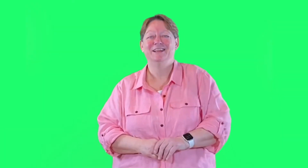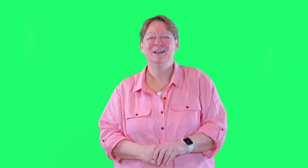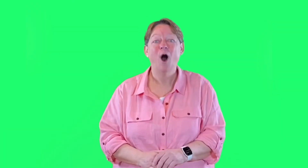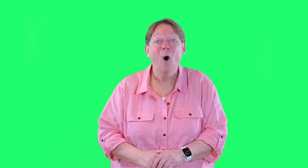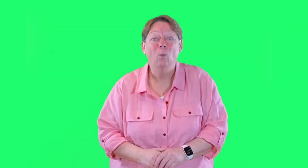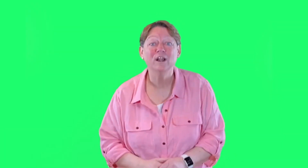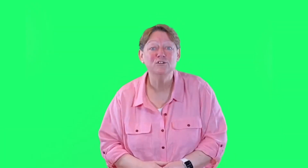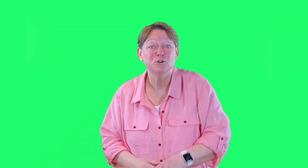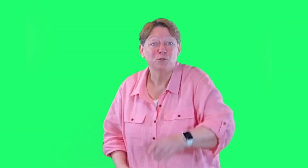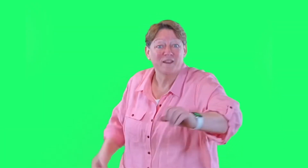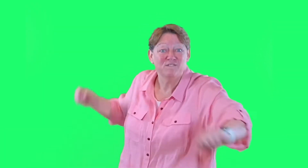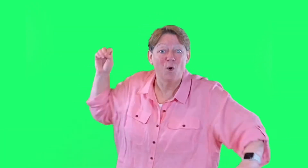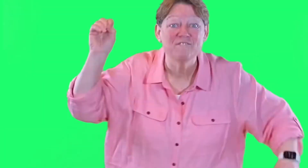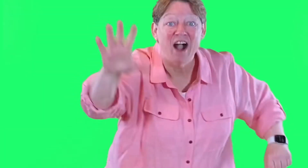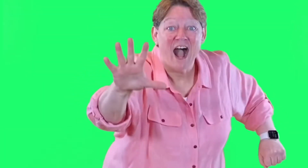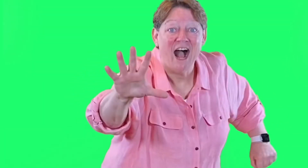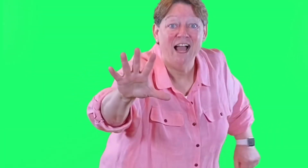One, two, three, four, five.